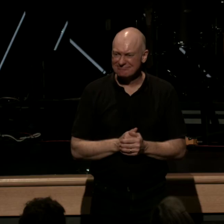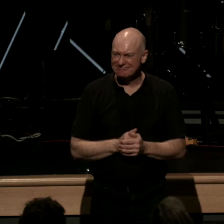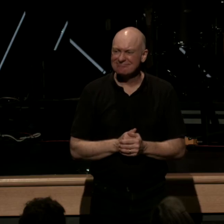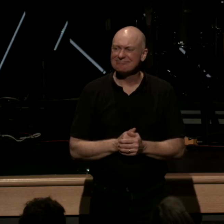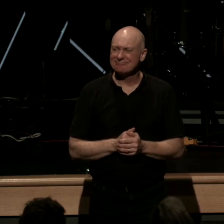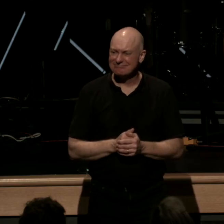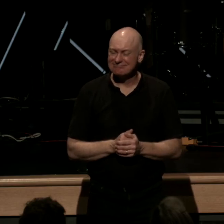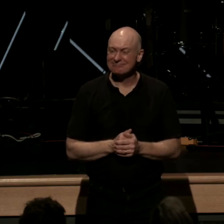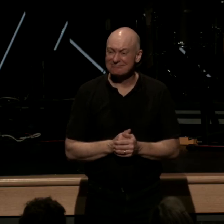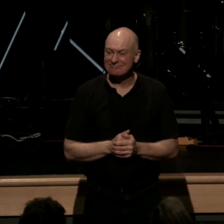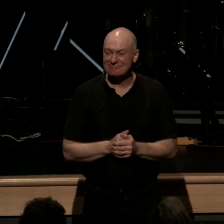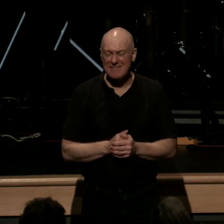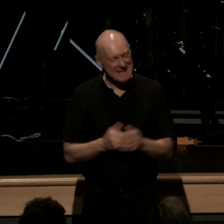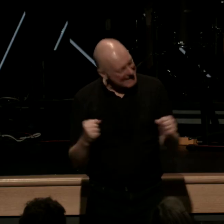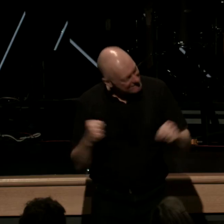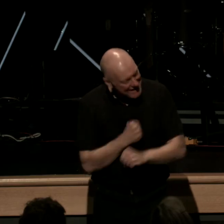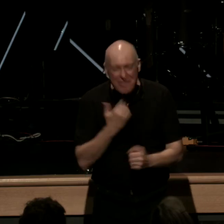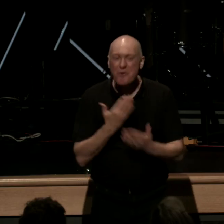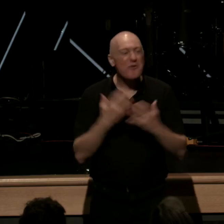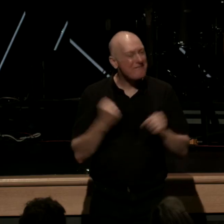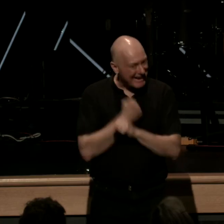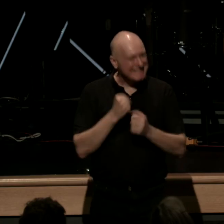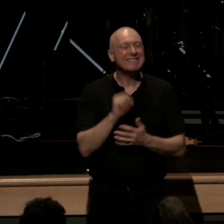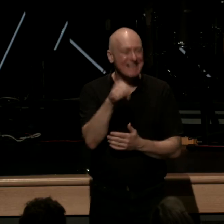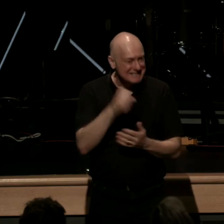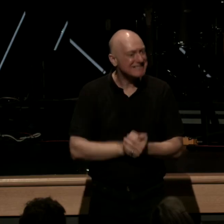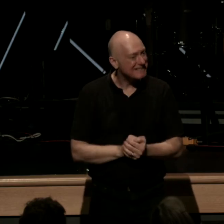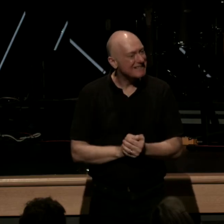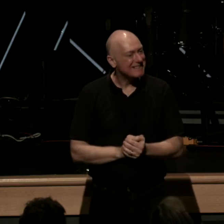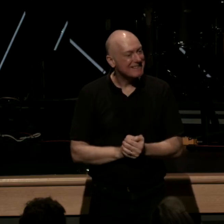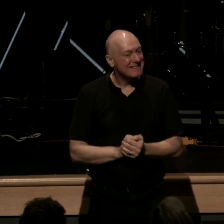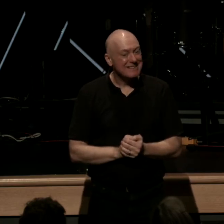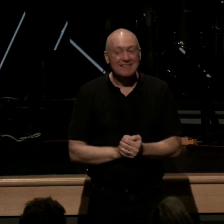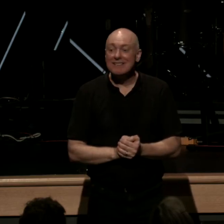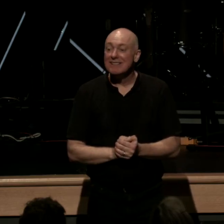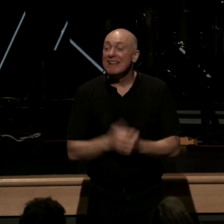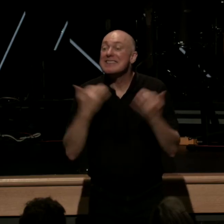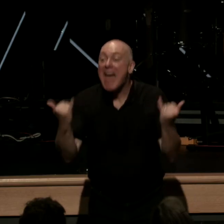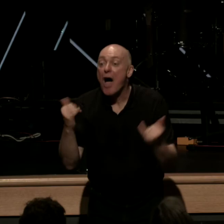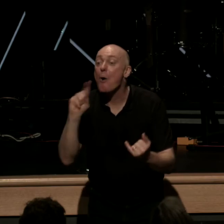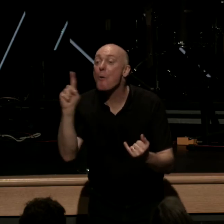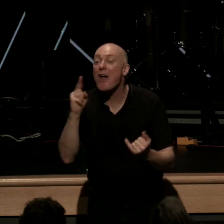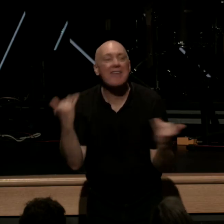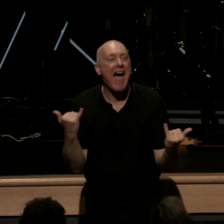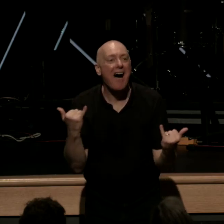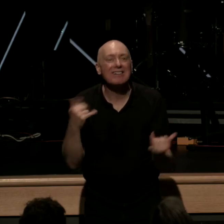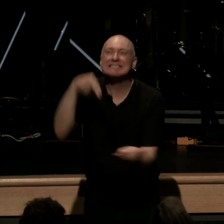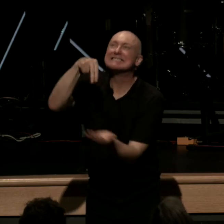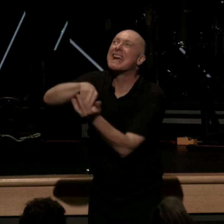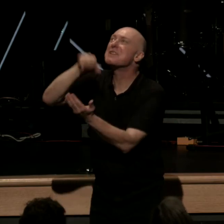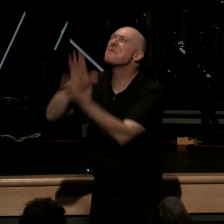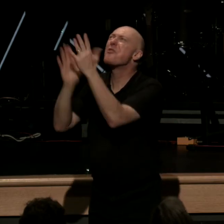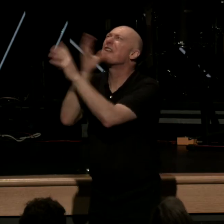he fought the good fight as well and he stands before his savior here just imagine just imagine